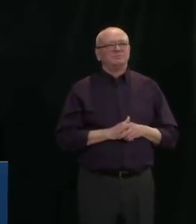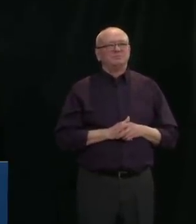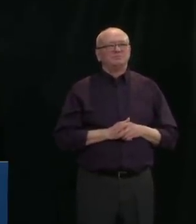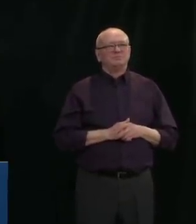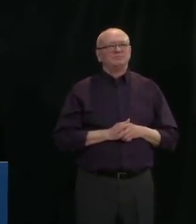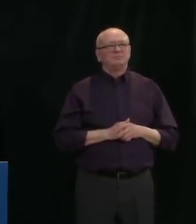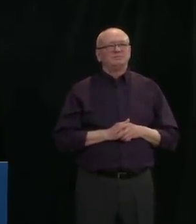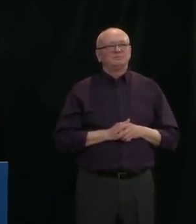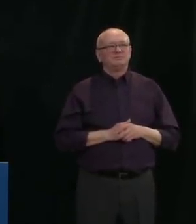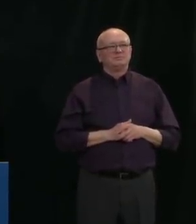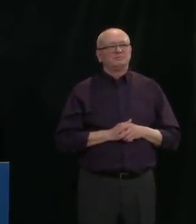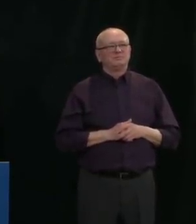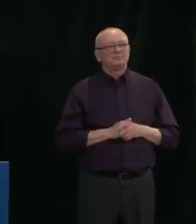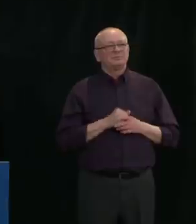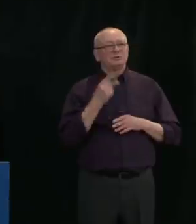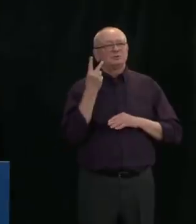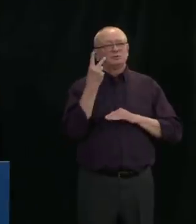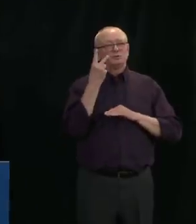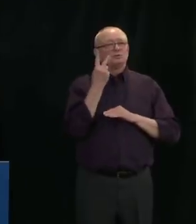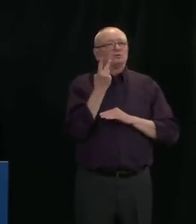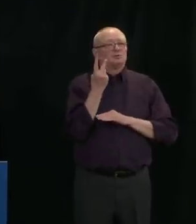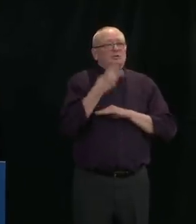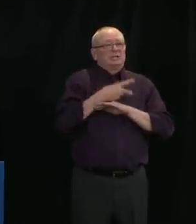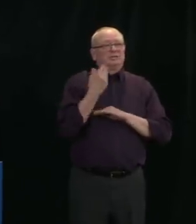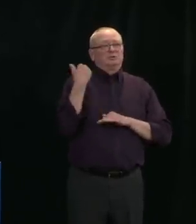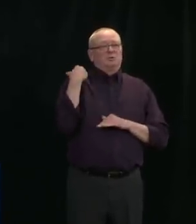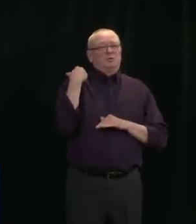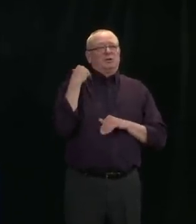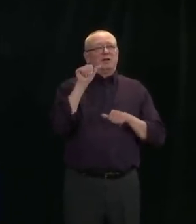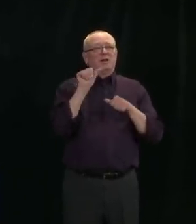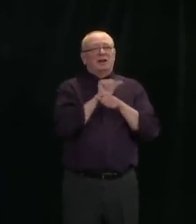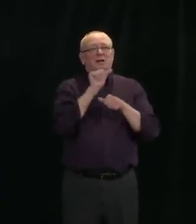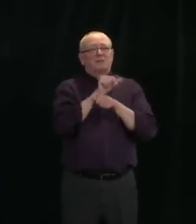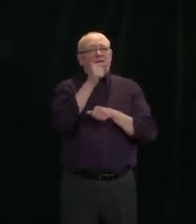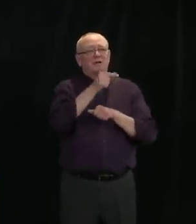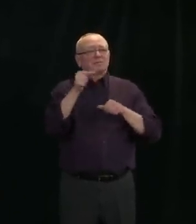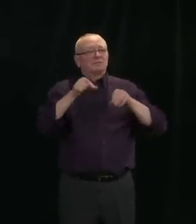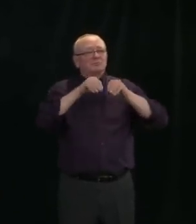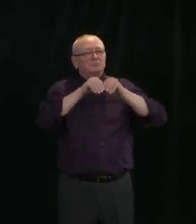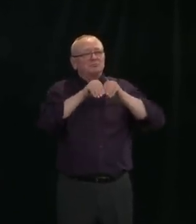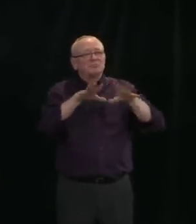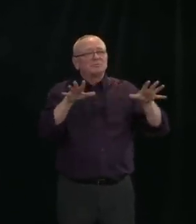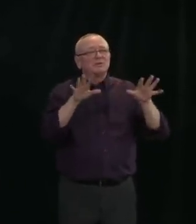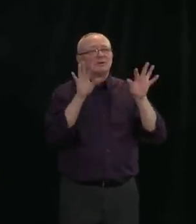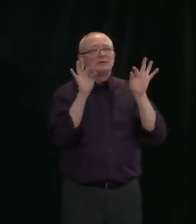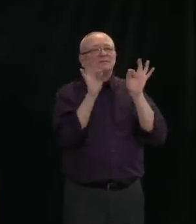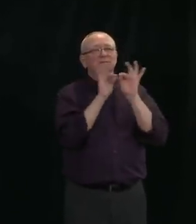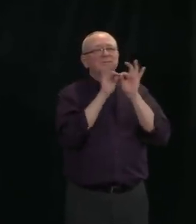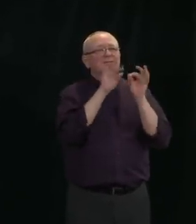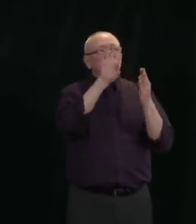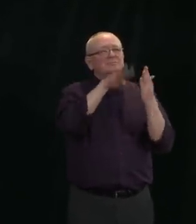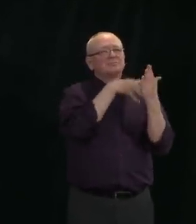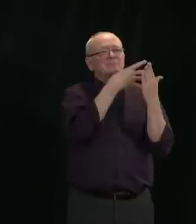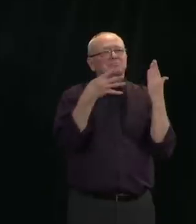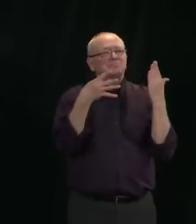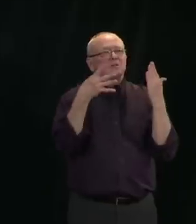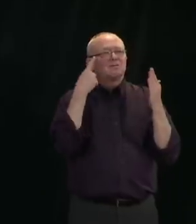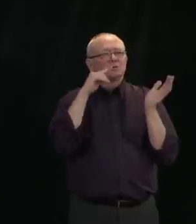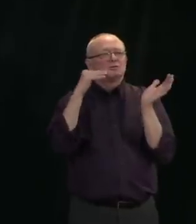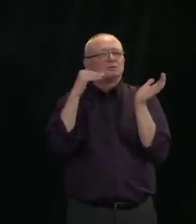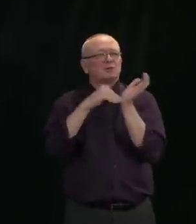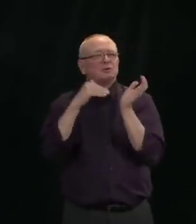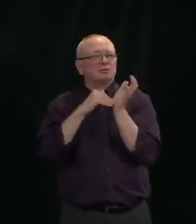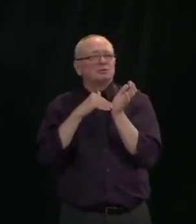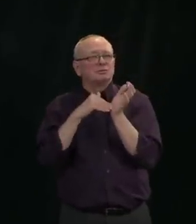for physicians were rolled out by your government. Doctors who work in hospitals and are literally on the front lines of this deadly